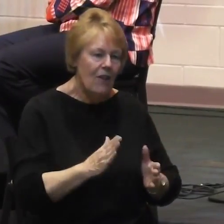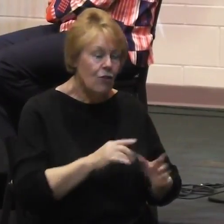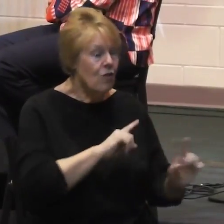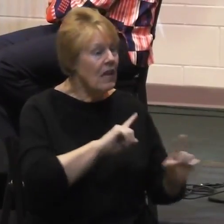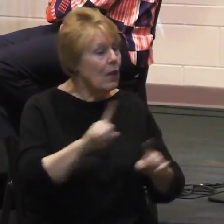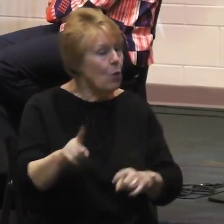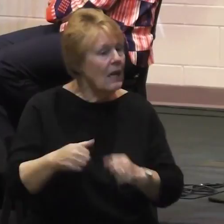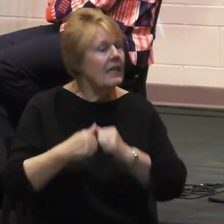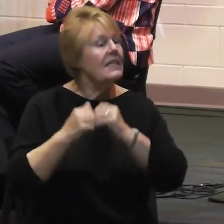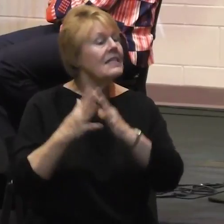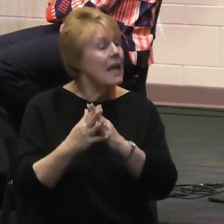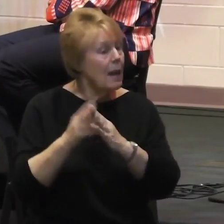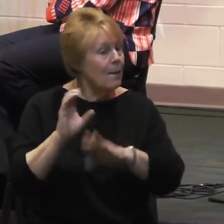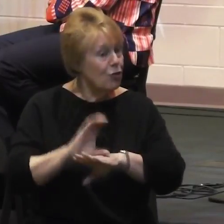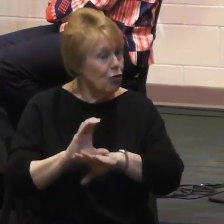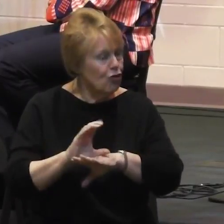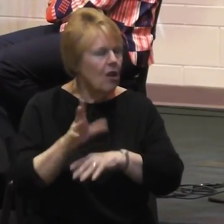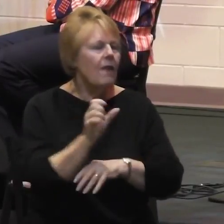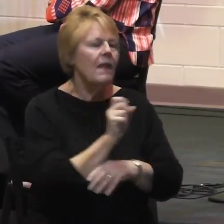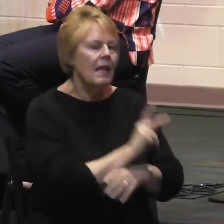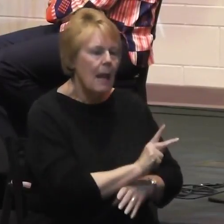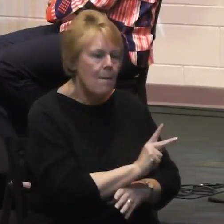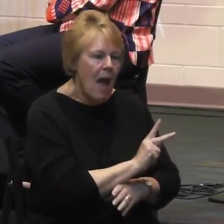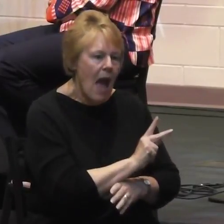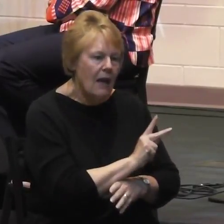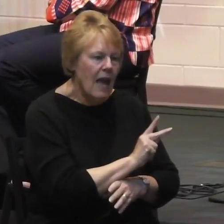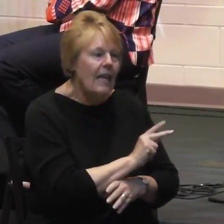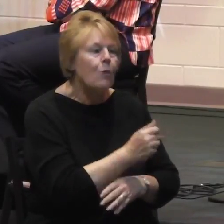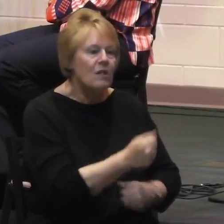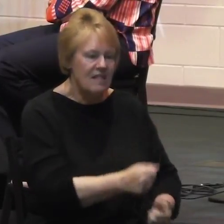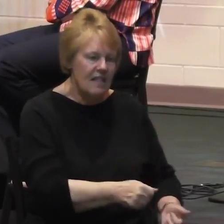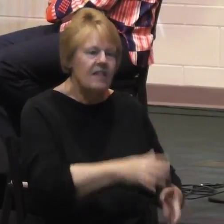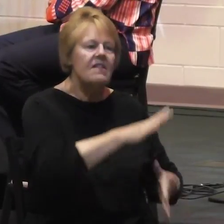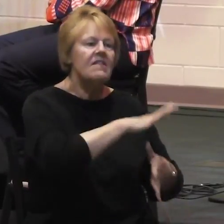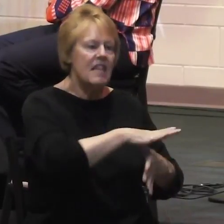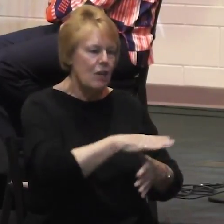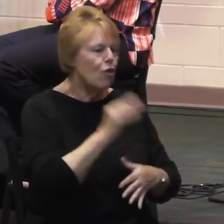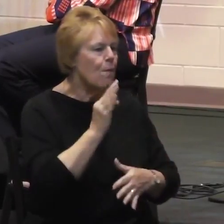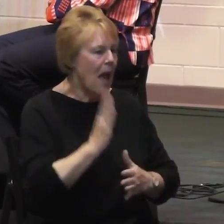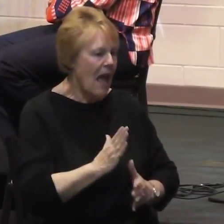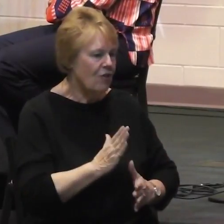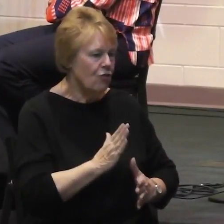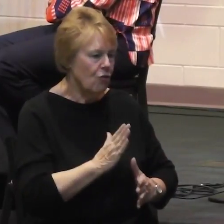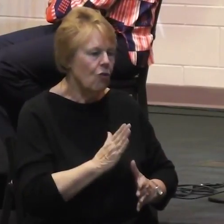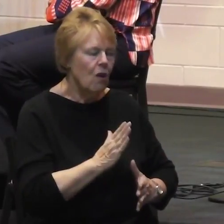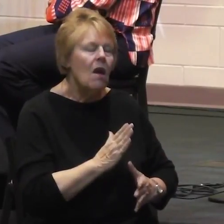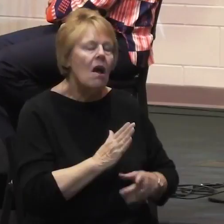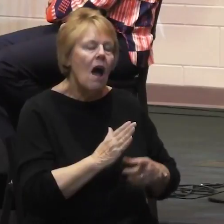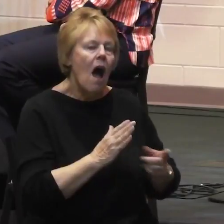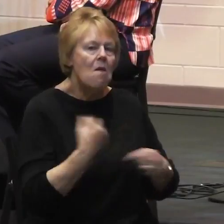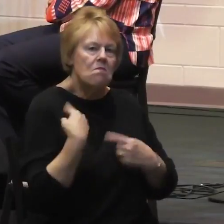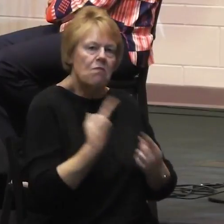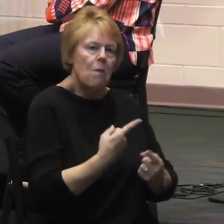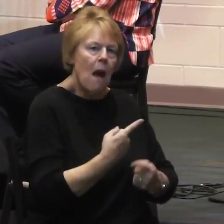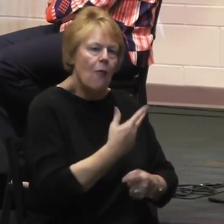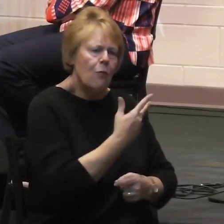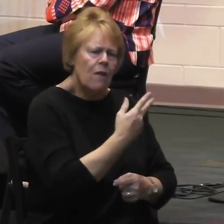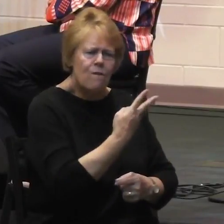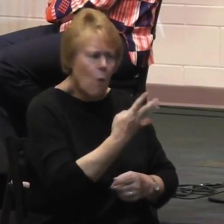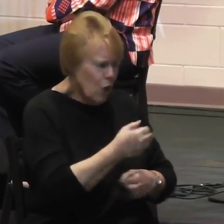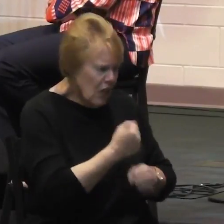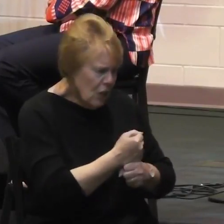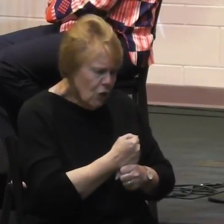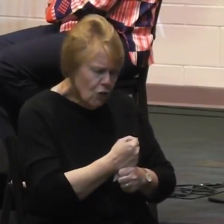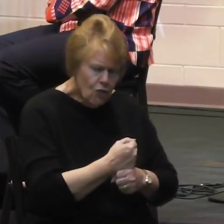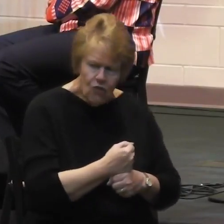the senior pastor of LifeSpring Chapel. And that's been three or four years? Yes. Something like that? Four years since I took over.